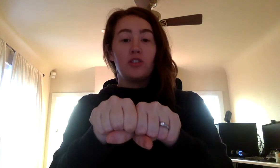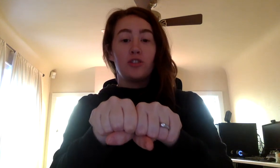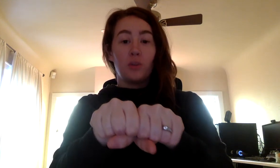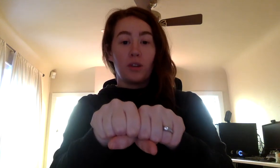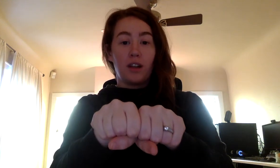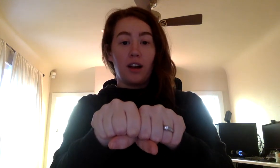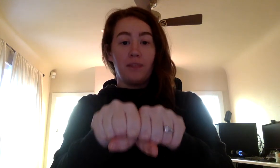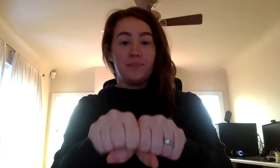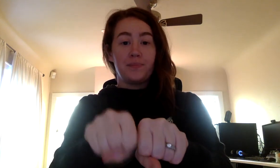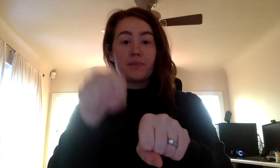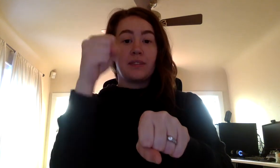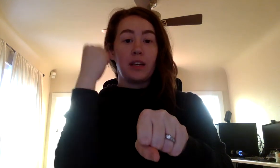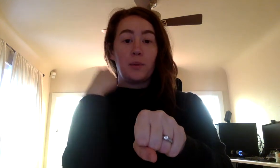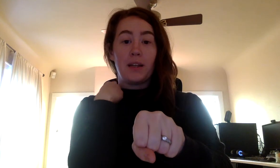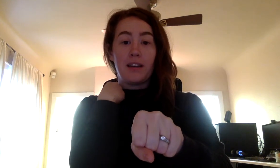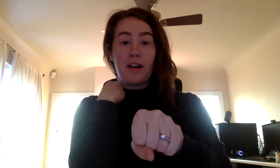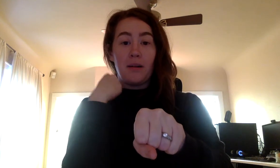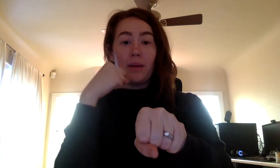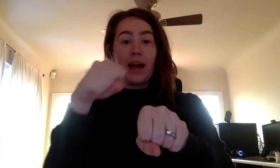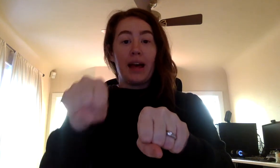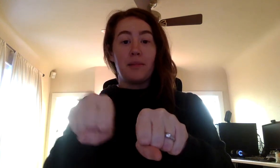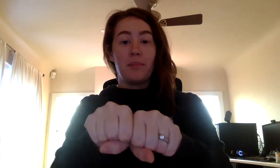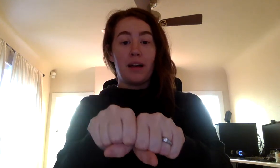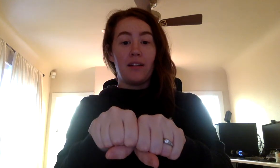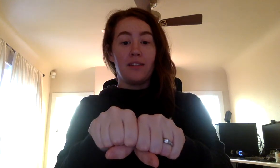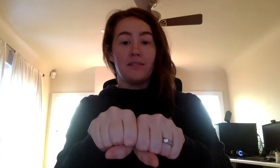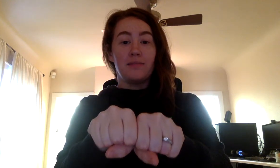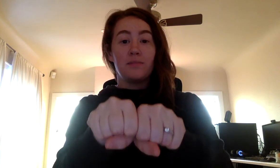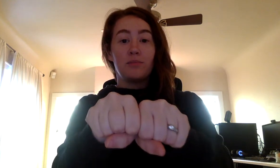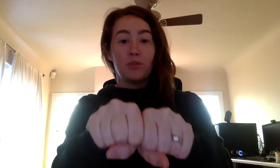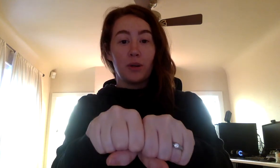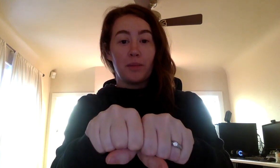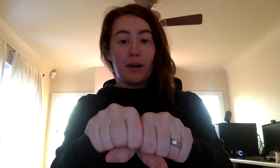Doorknob. Takeaway knob. Add bell. Doorbell.